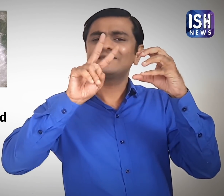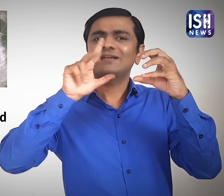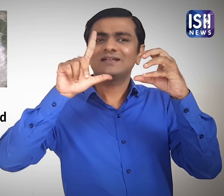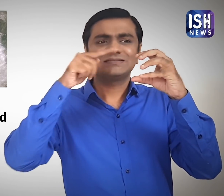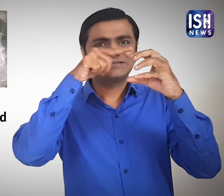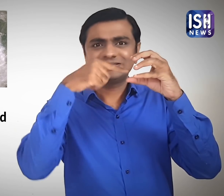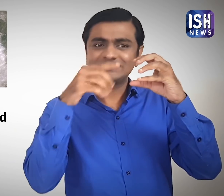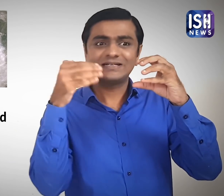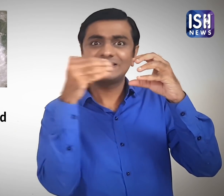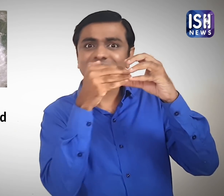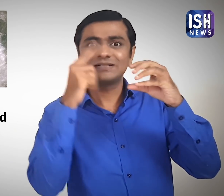did not crash.